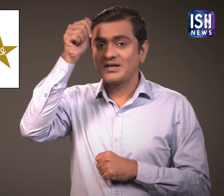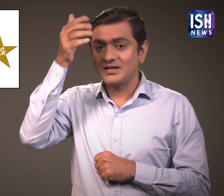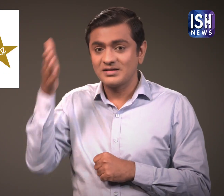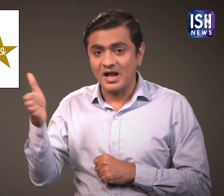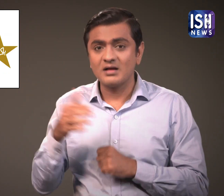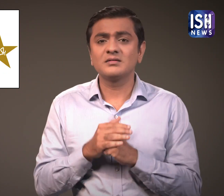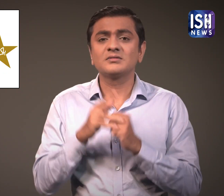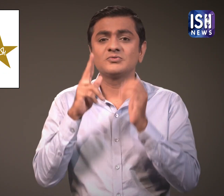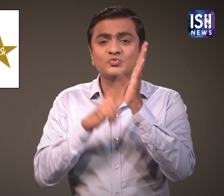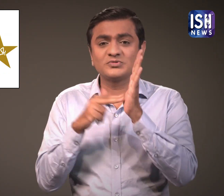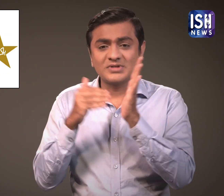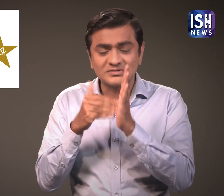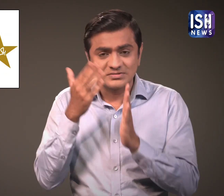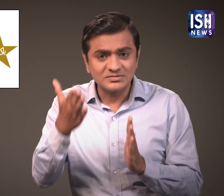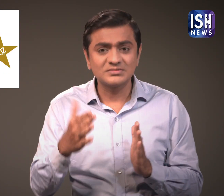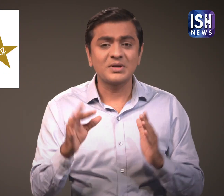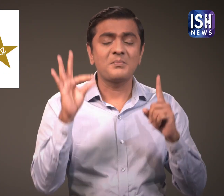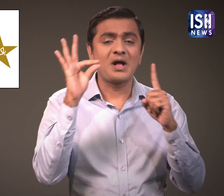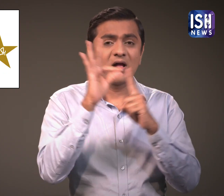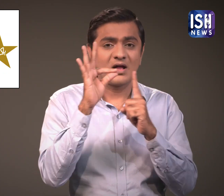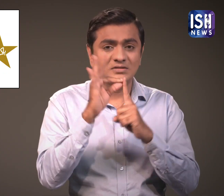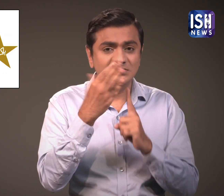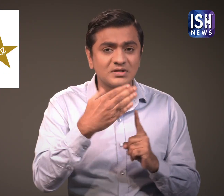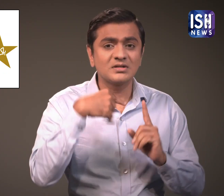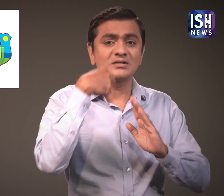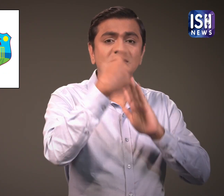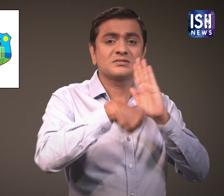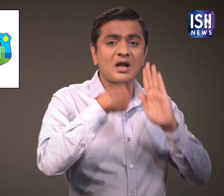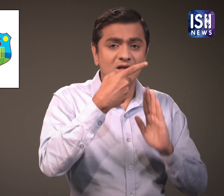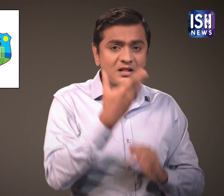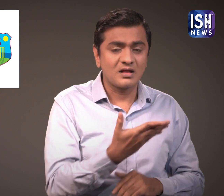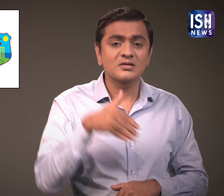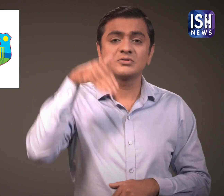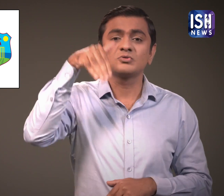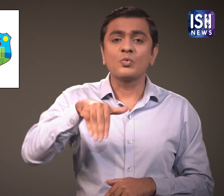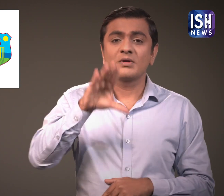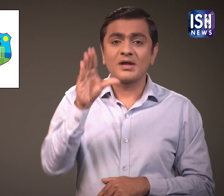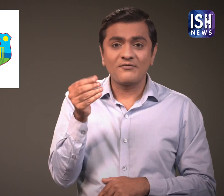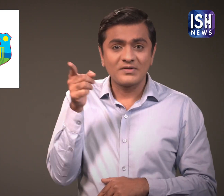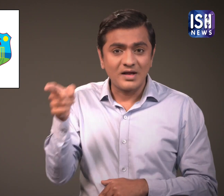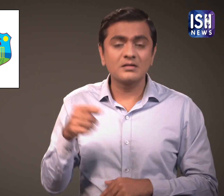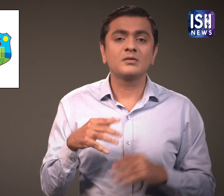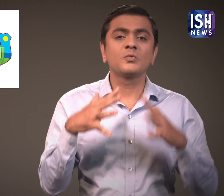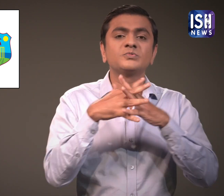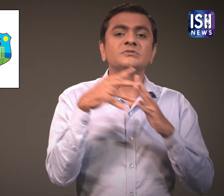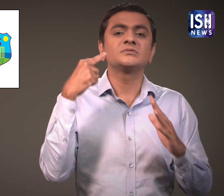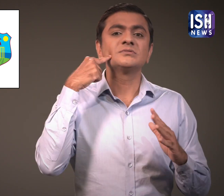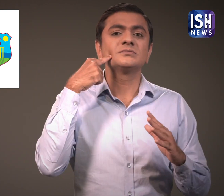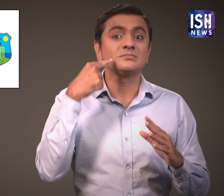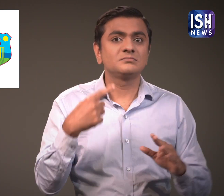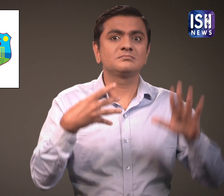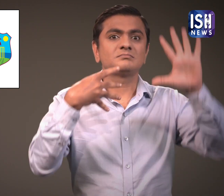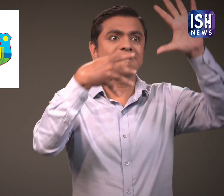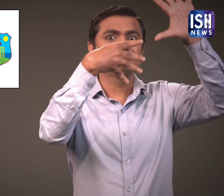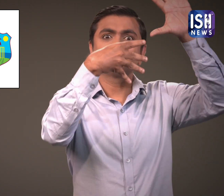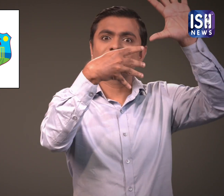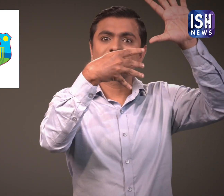India, New Zealand, Pakistan, Sri Lanka, South Africa and the West Indies.